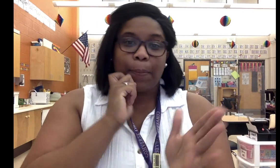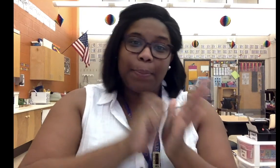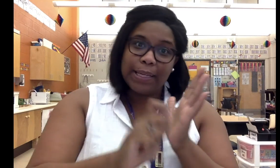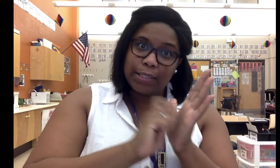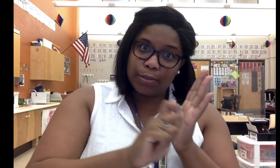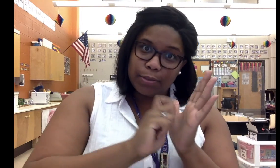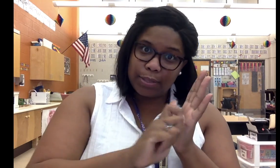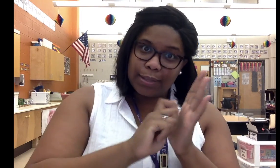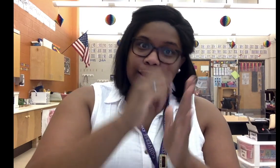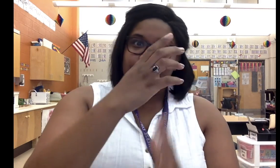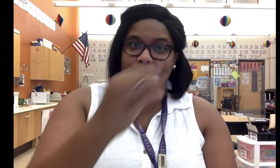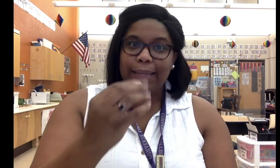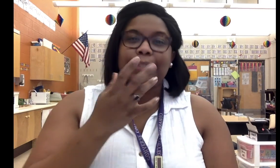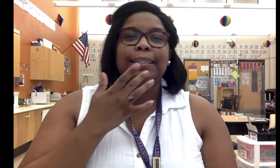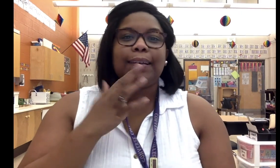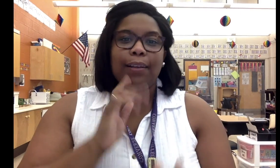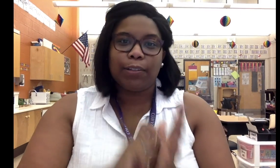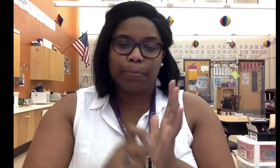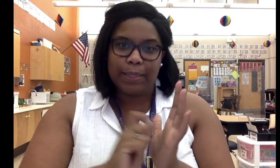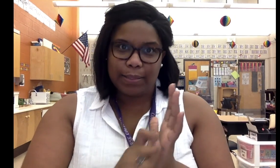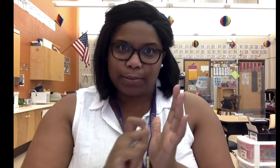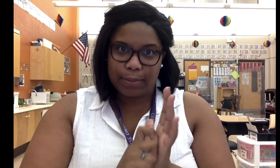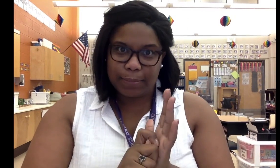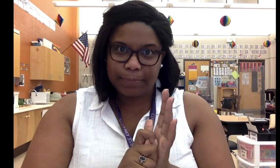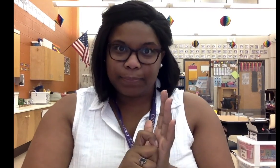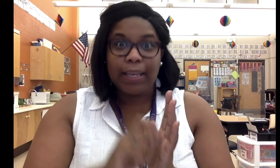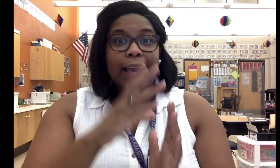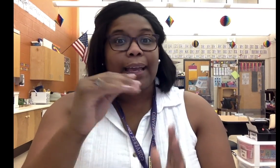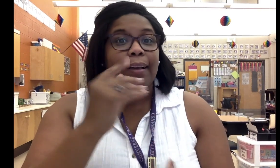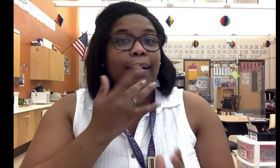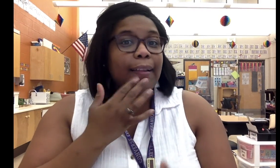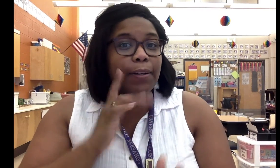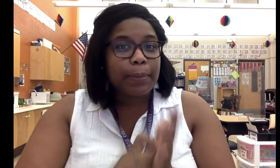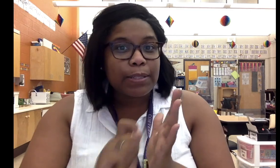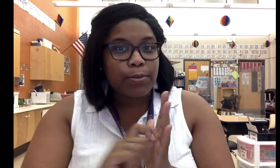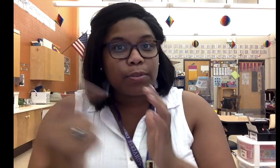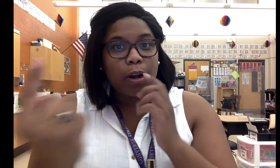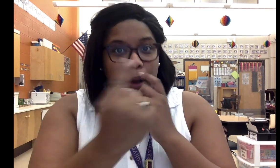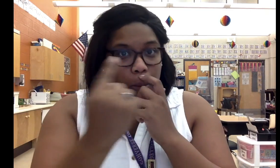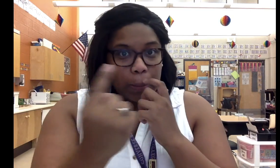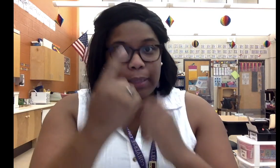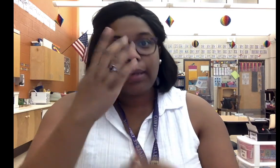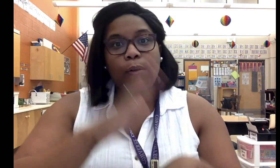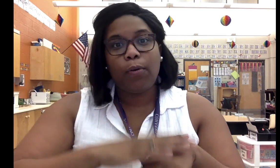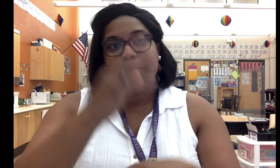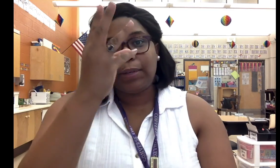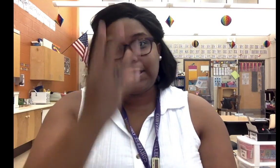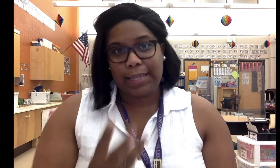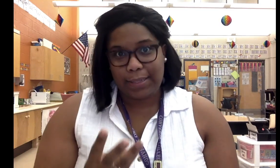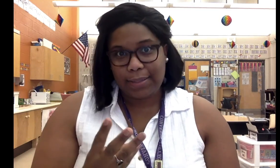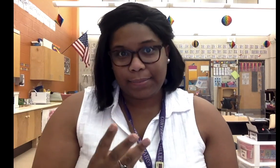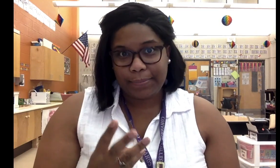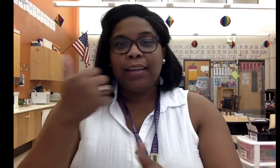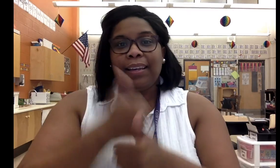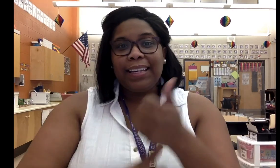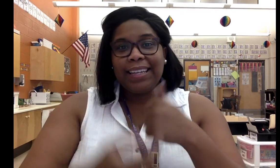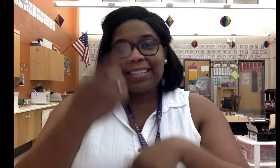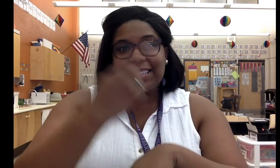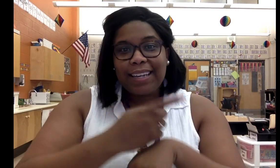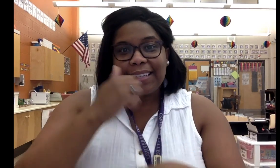pencils and colored pencils. And colored pencils are only on Wednesdays. Each day's